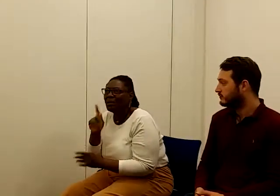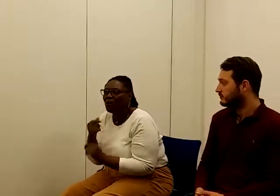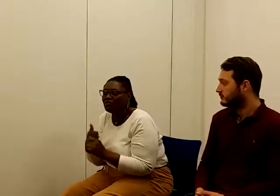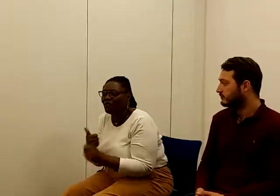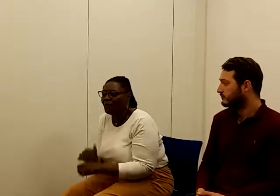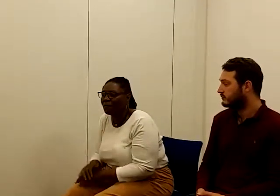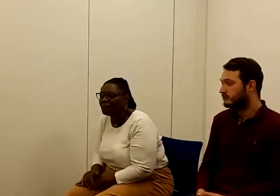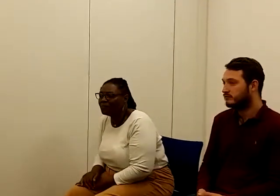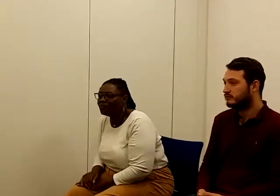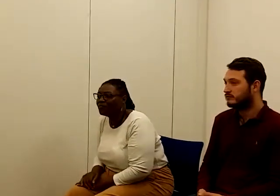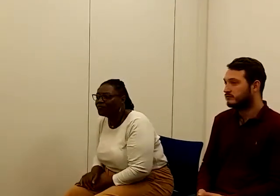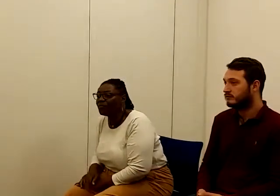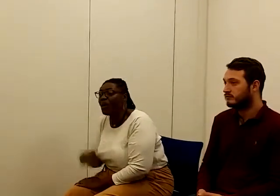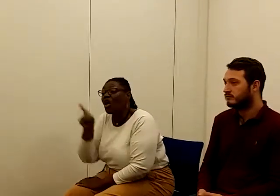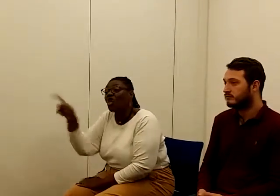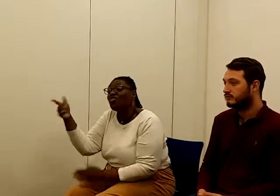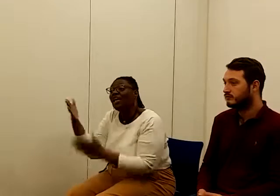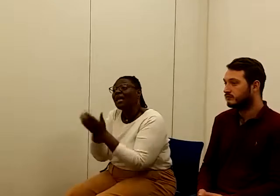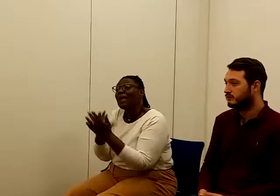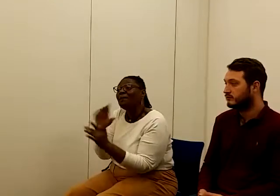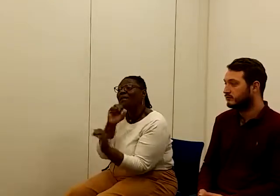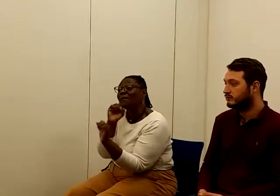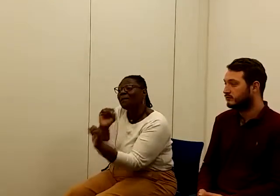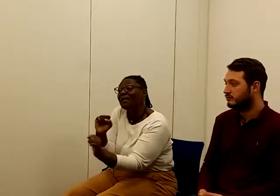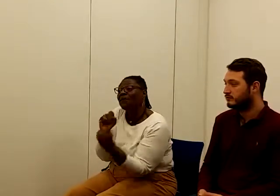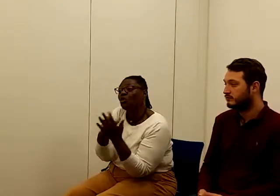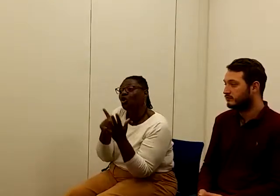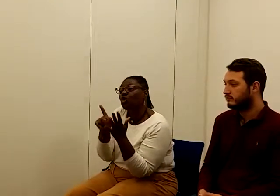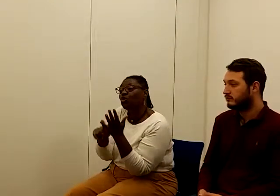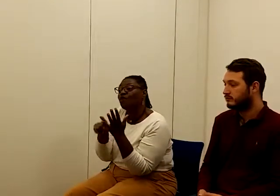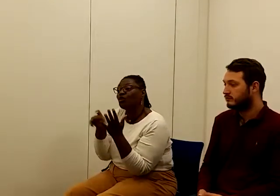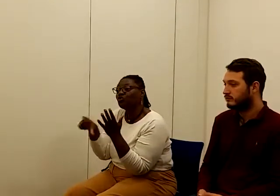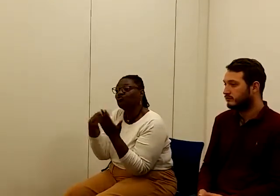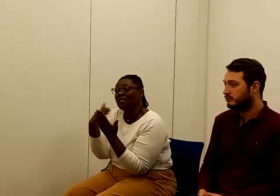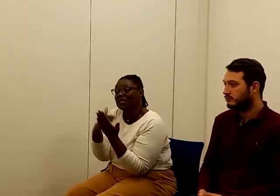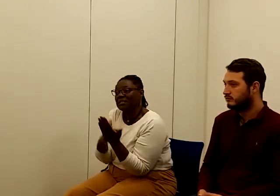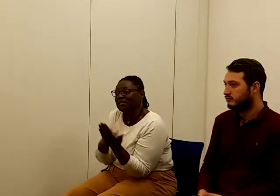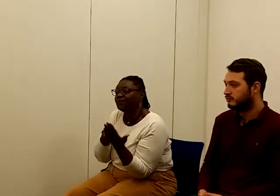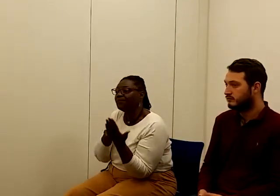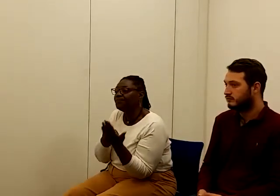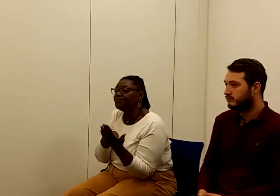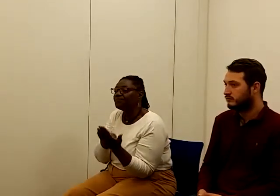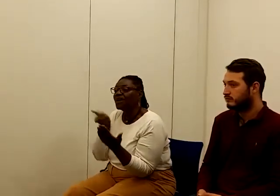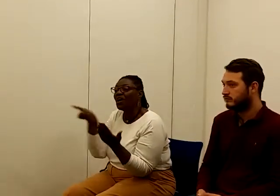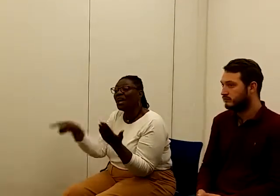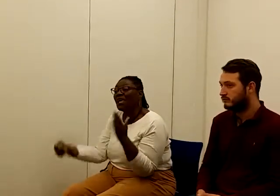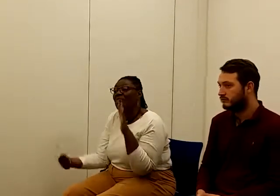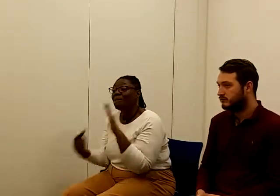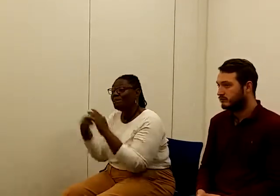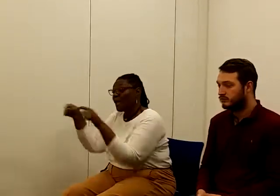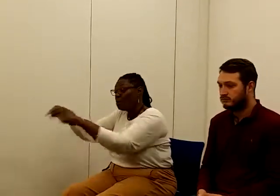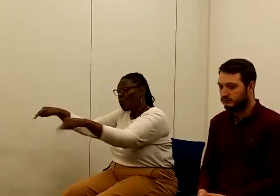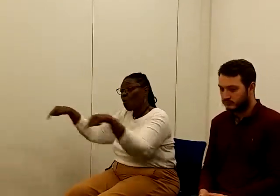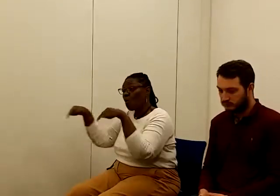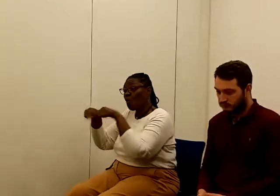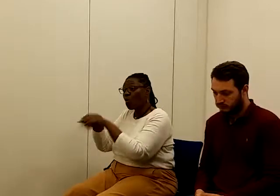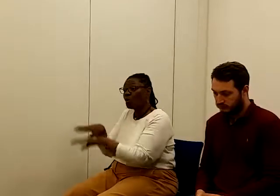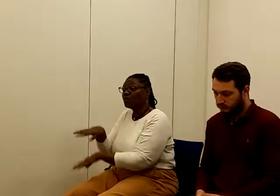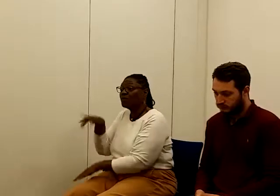With the claimant commitment on Universal Credit, in the main hall, the claimant commitment on